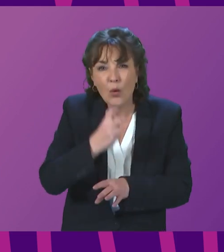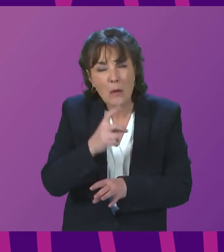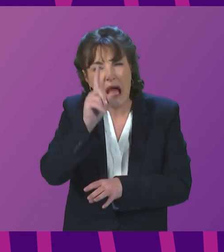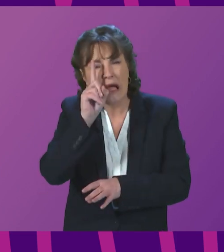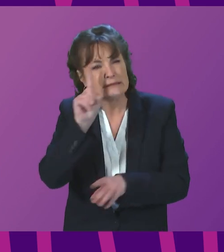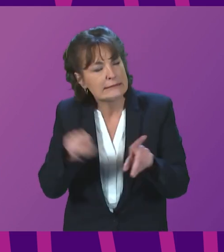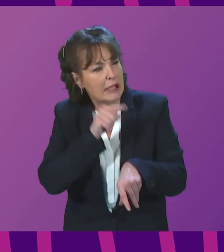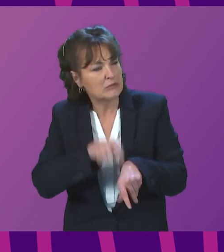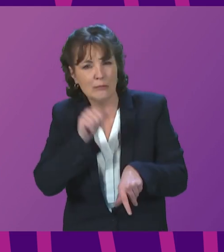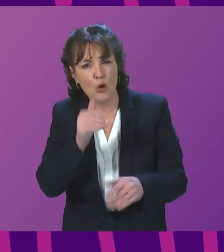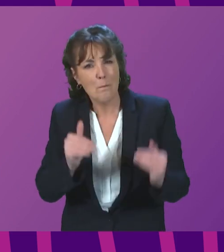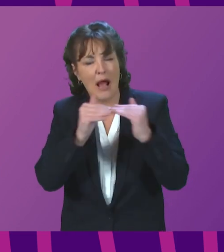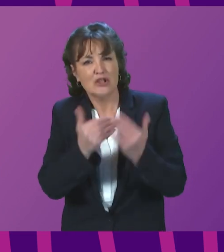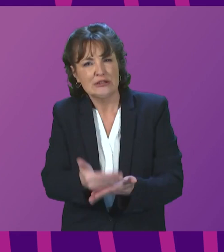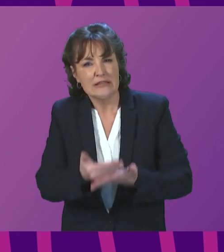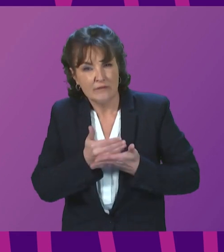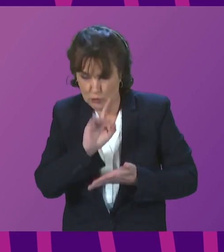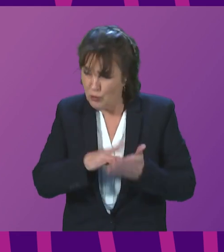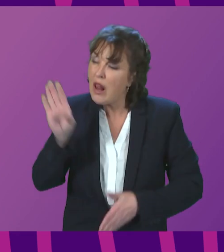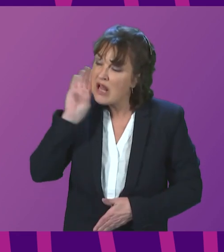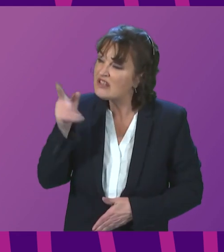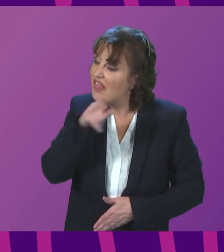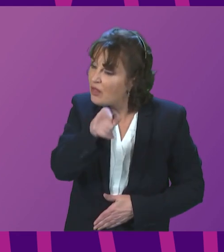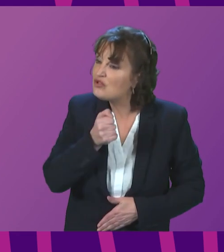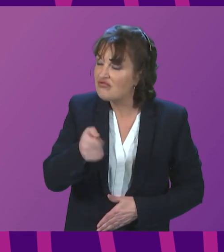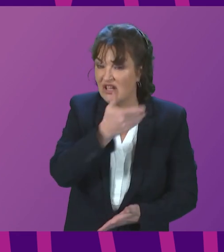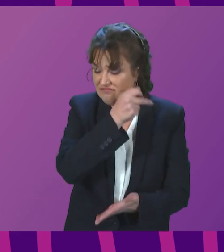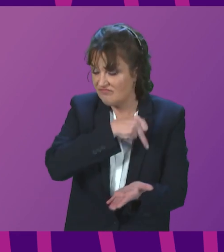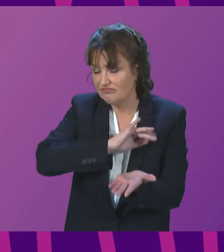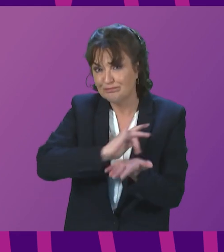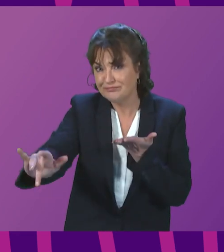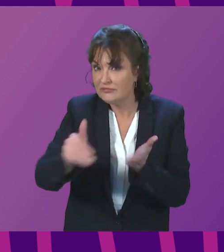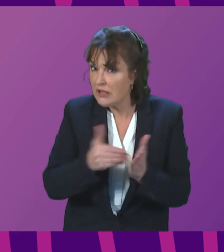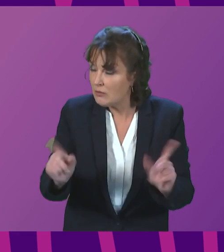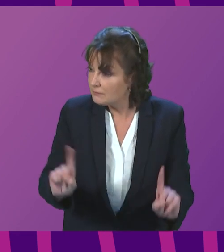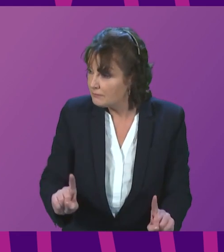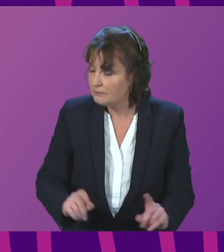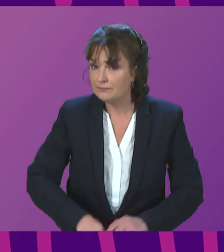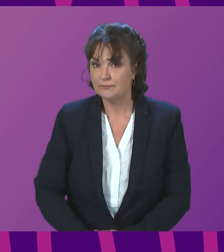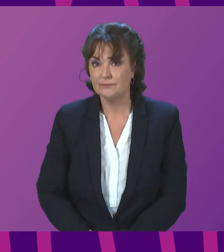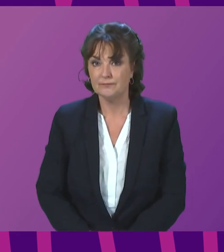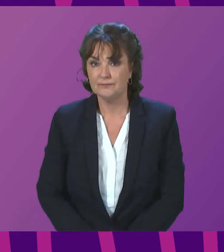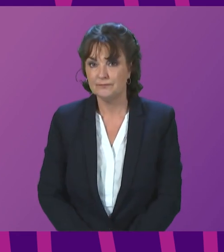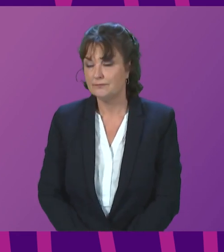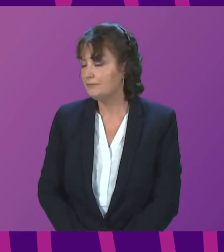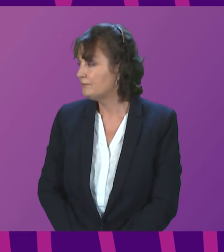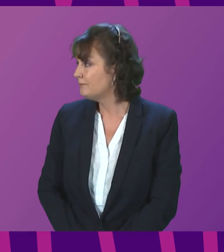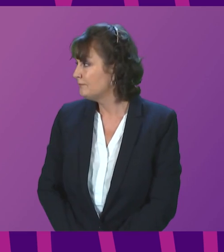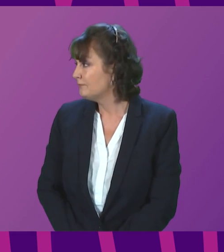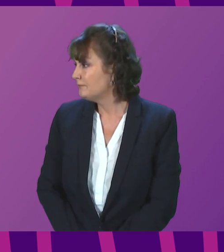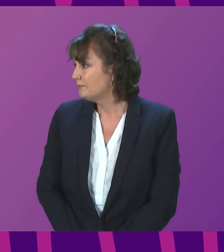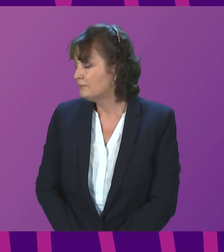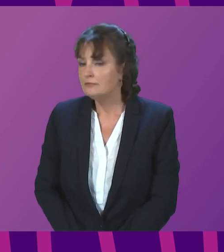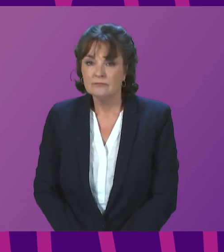staff and unions and withdraw them from service? Prime Minister. Well, firstly, my thoughts are very much